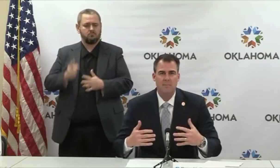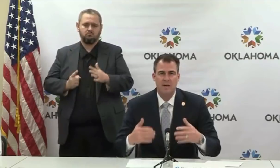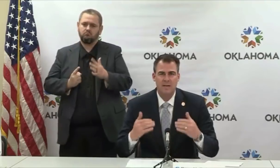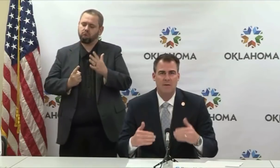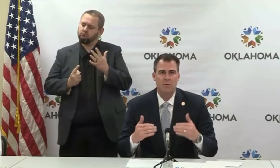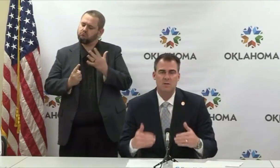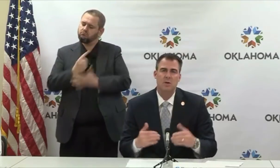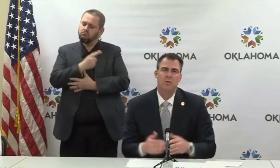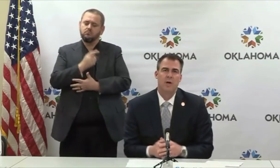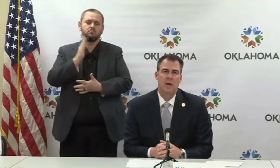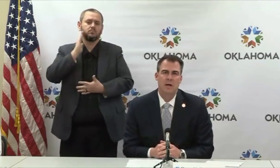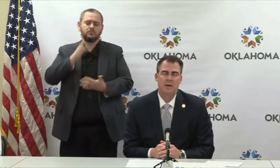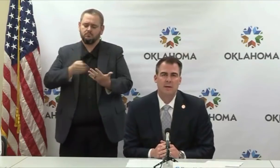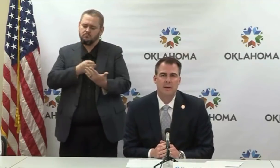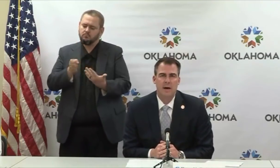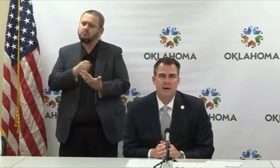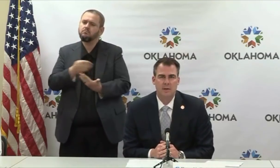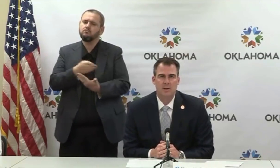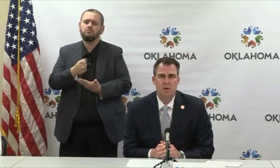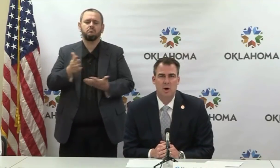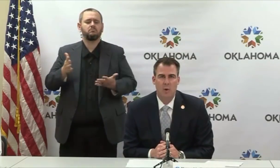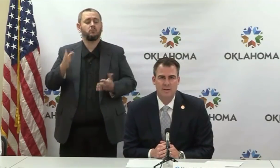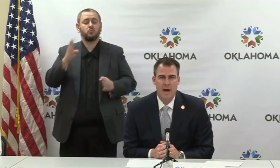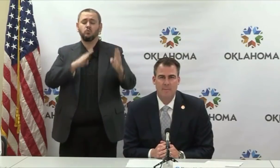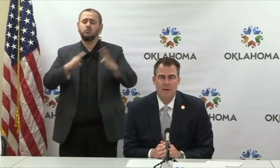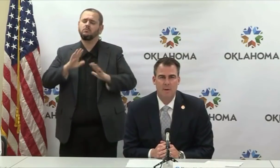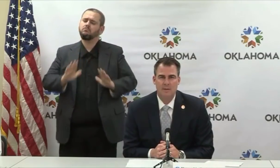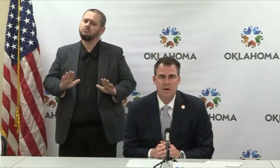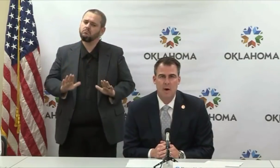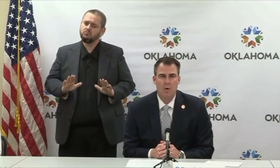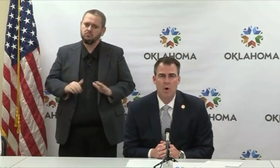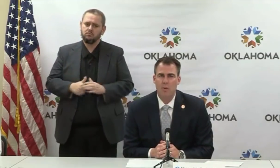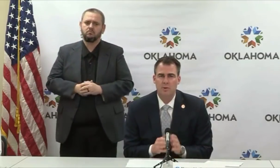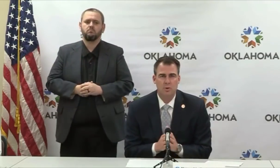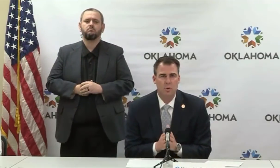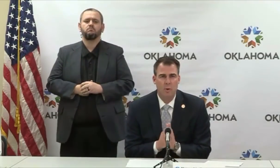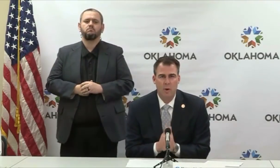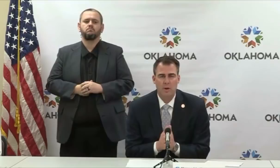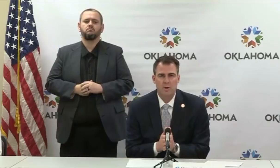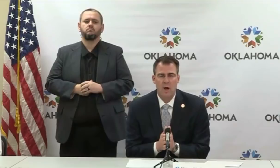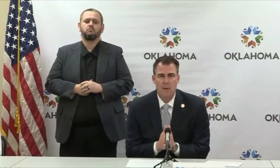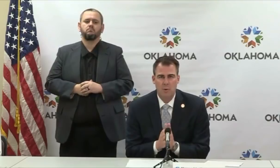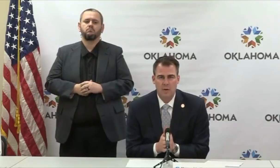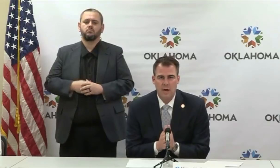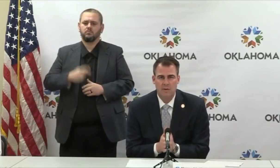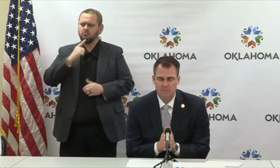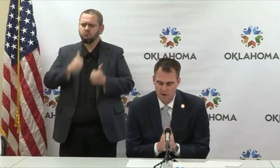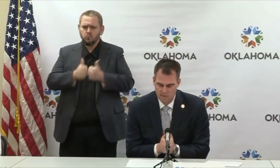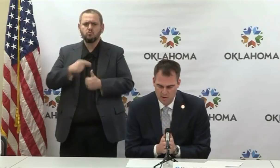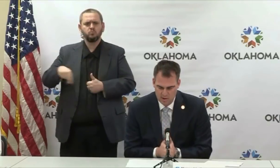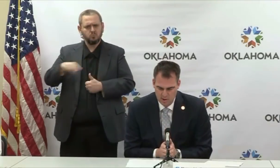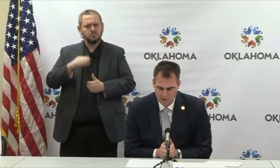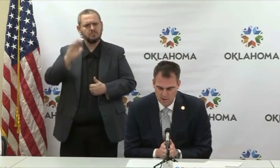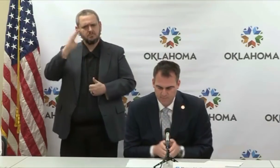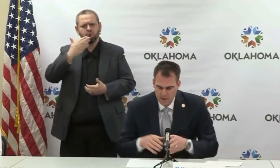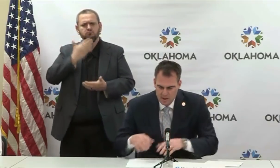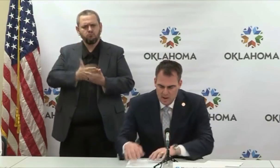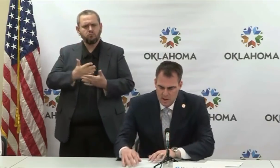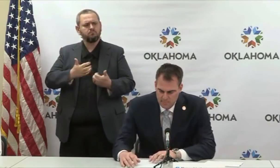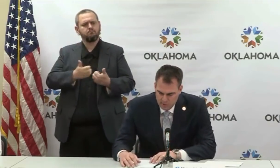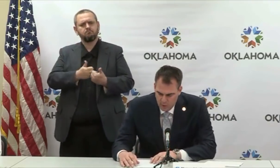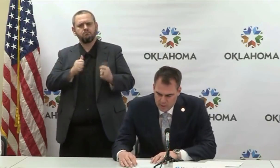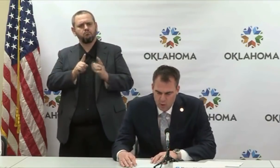trying to give updates every single day to let you know what's happening, but Oklahomans are doing a really good job. We're taking this very, very seriously,